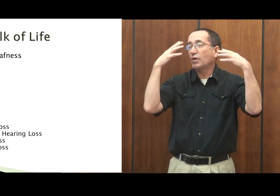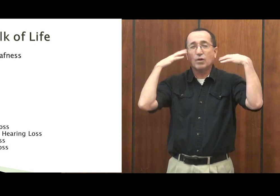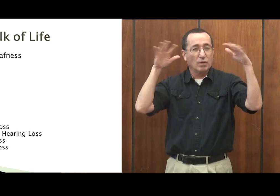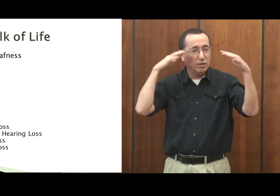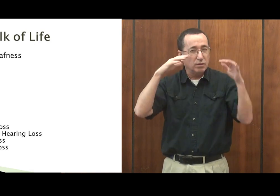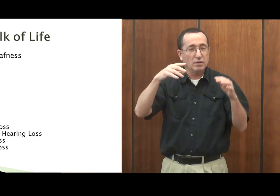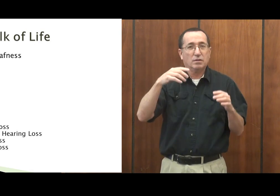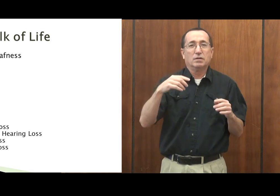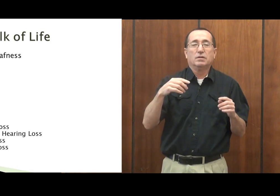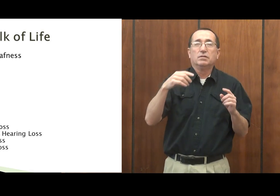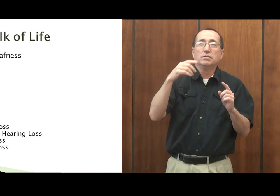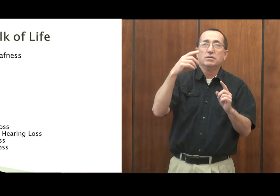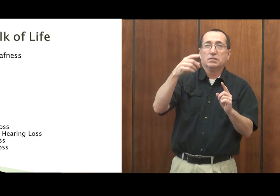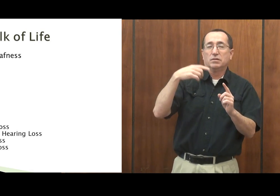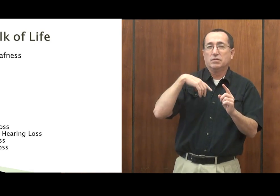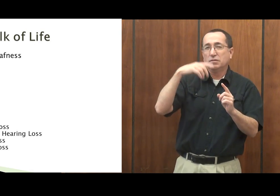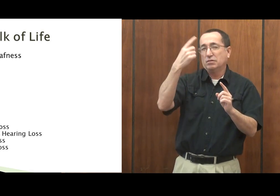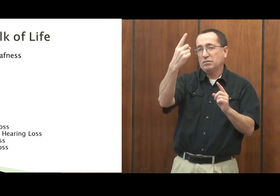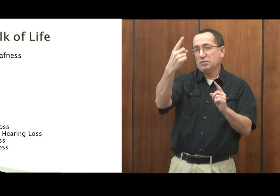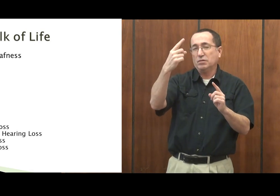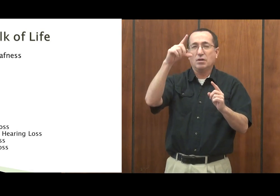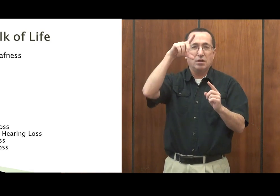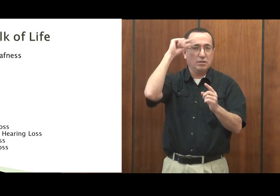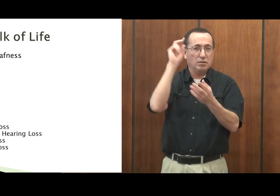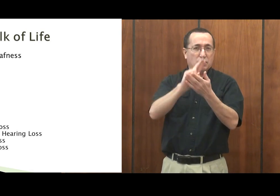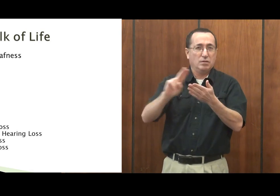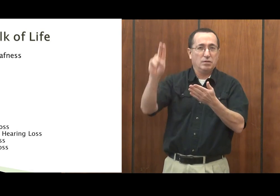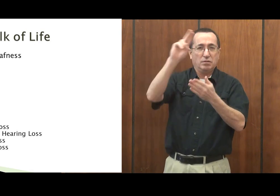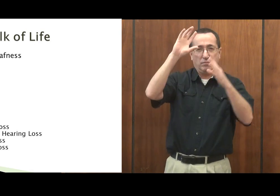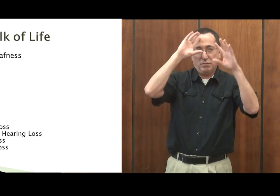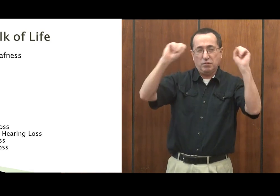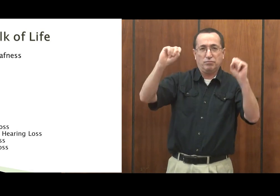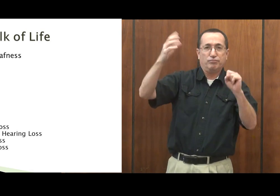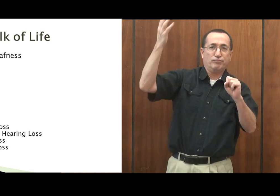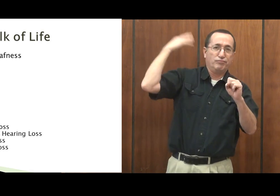Noise is a big factor that can cause hearing loss.